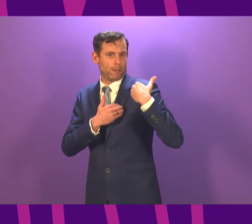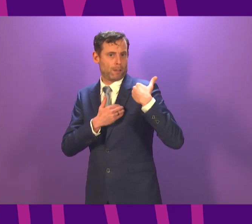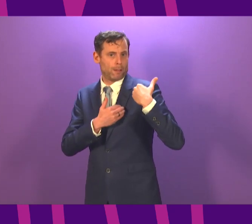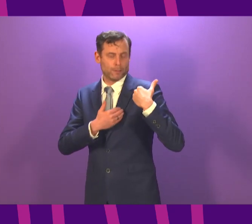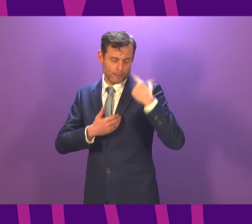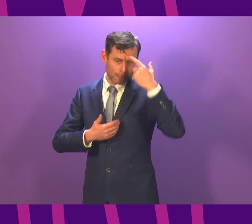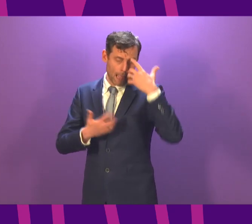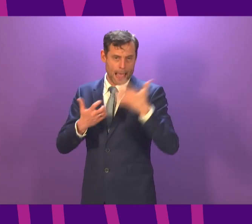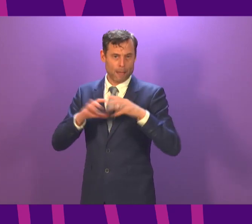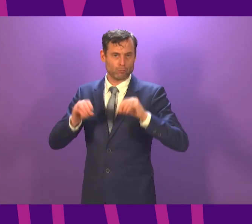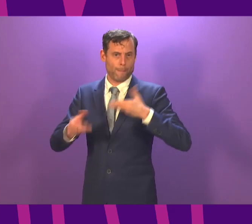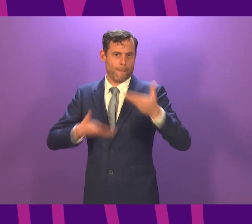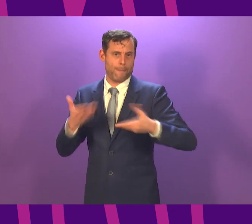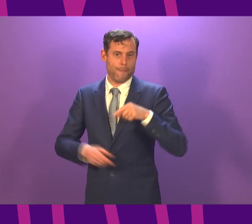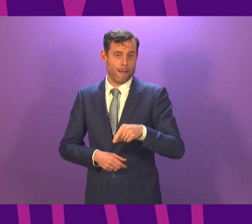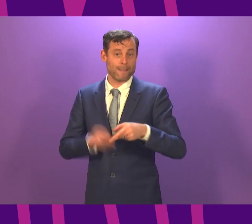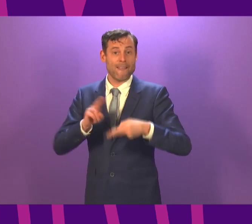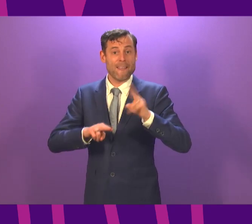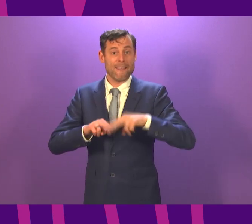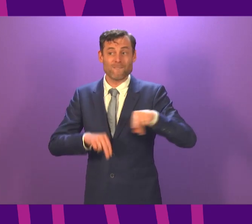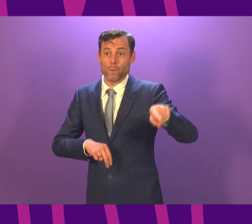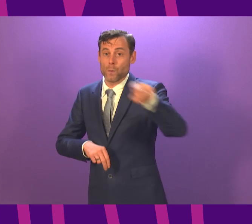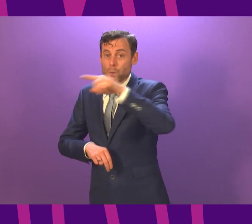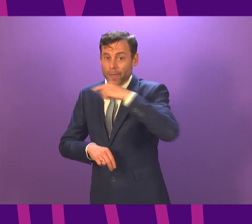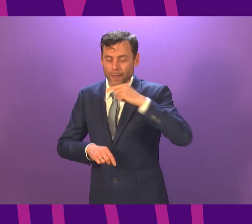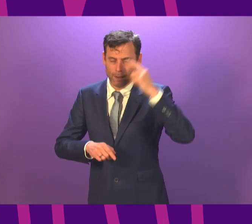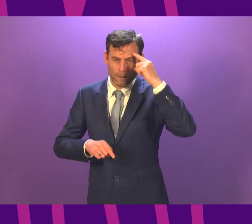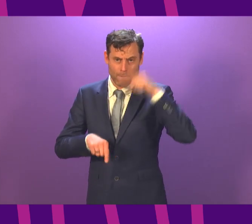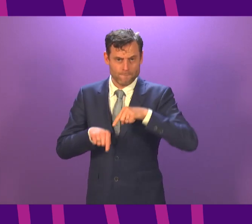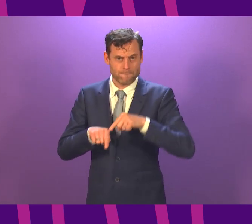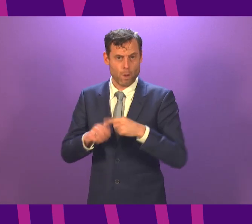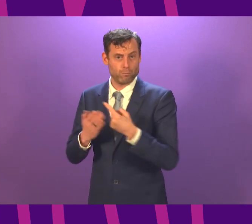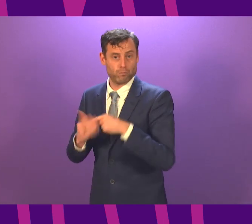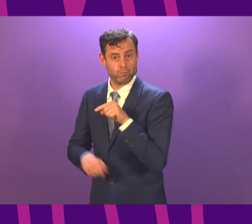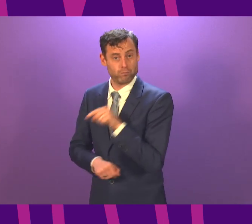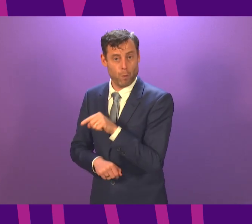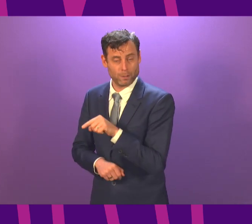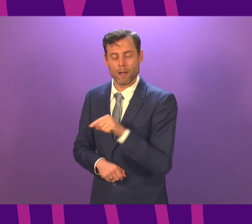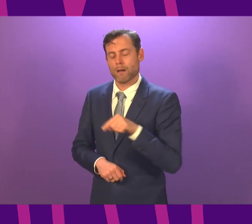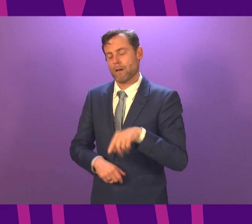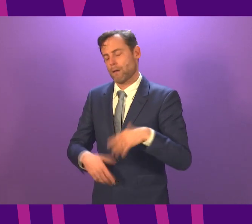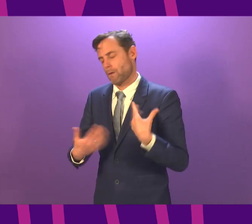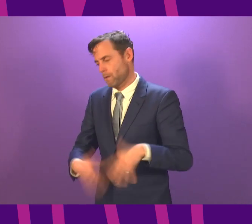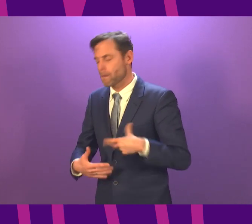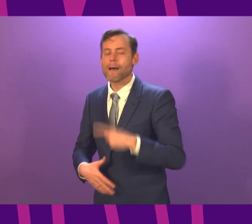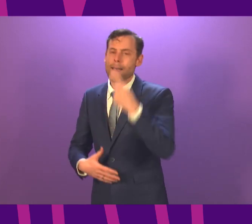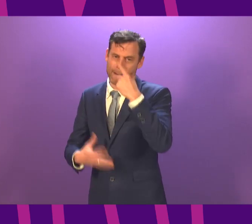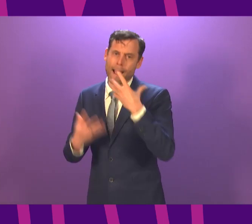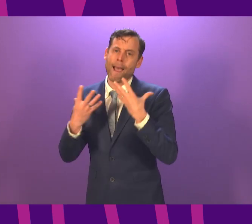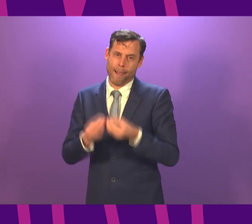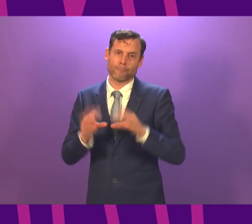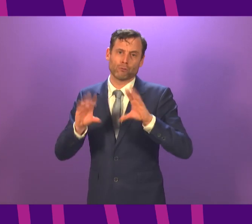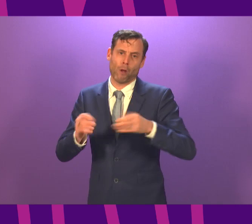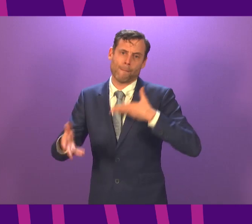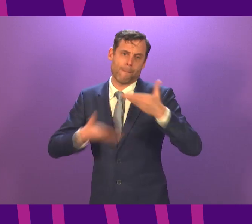accept these tough restrictions that we're setting out today, we can bring community transmission down, and that creates the best possible conditions for getting schools back